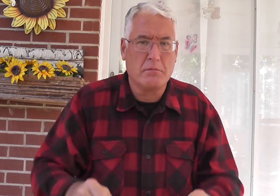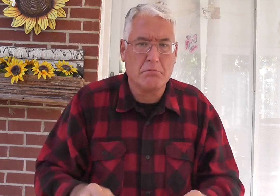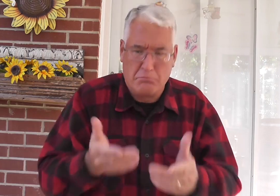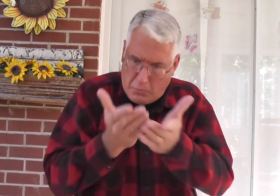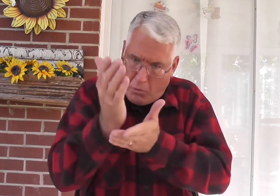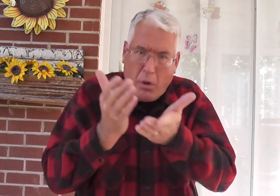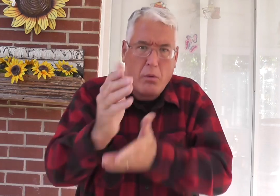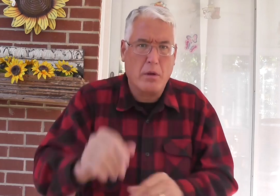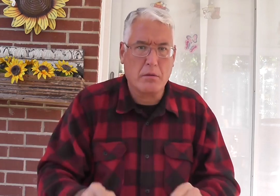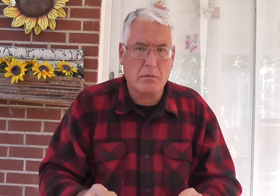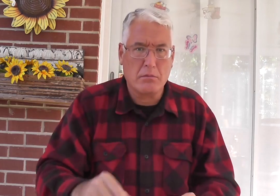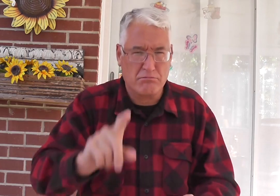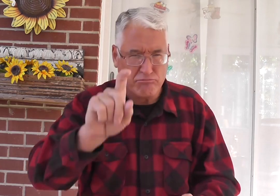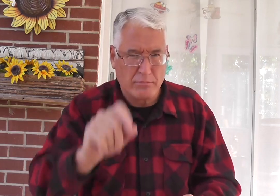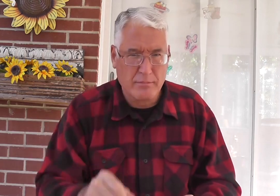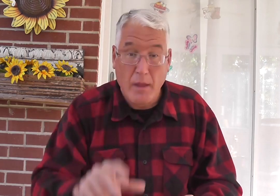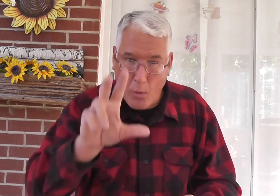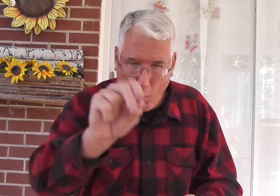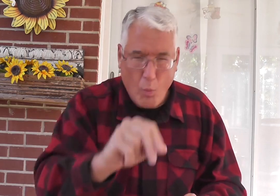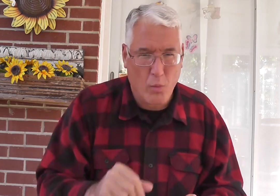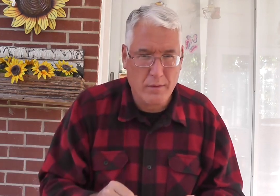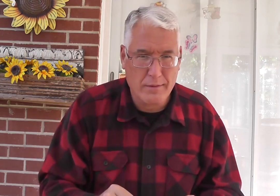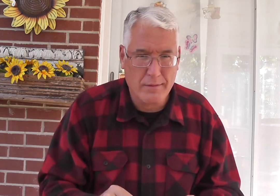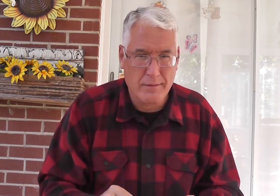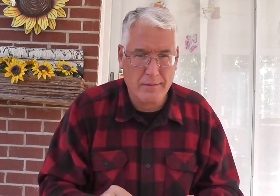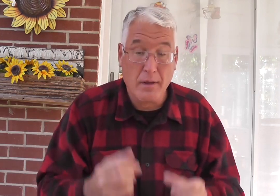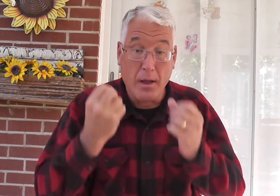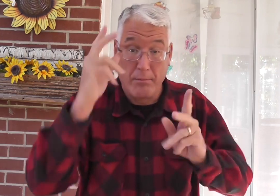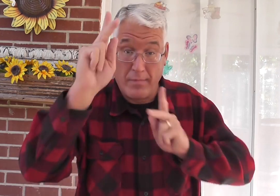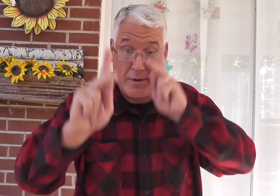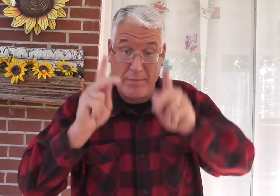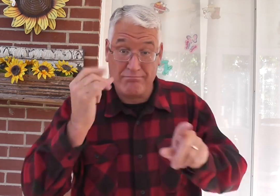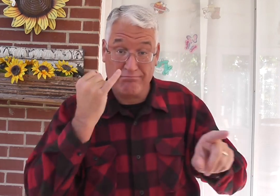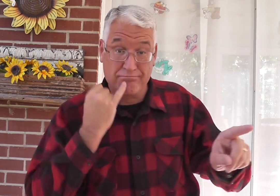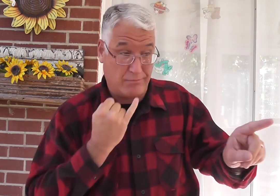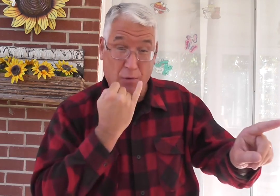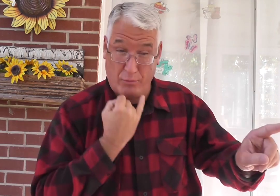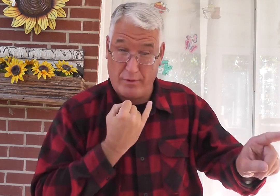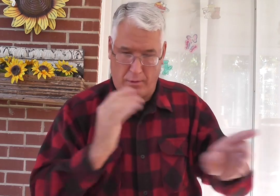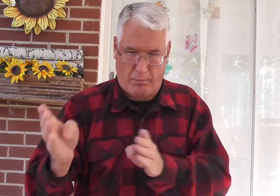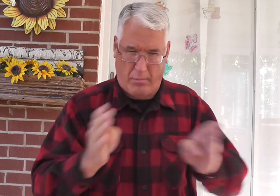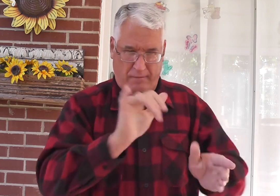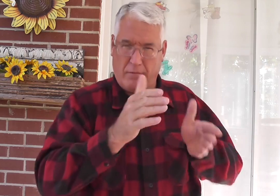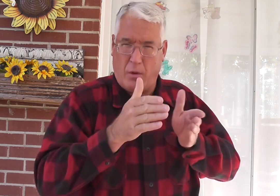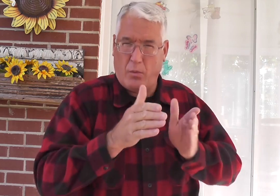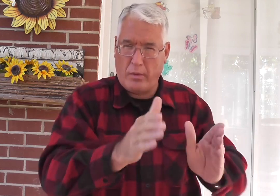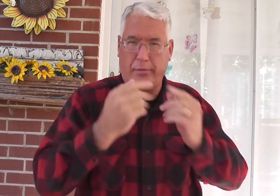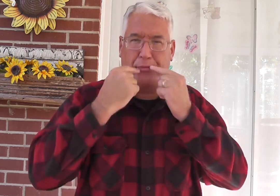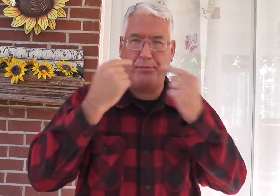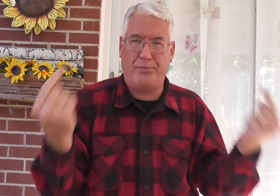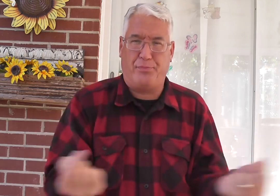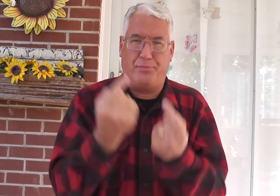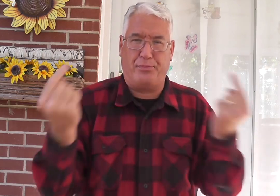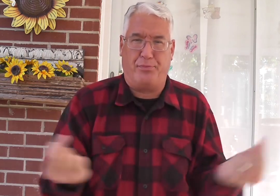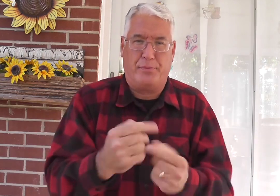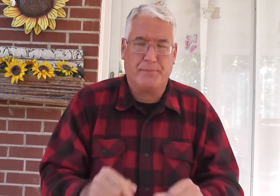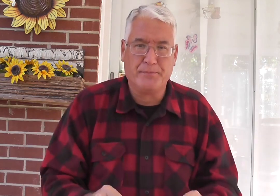God-chosen people? No. No. people of Israel's behavior was